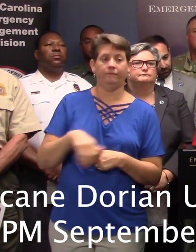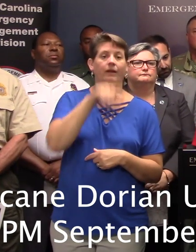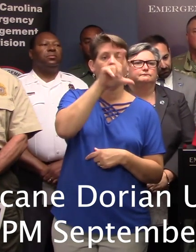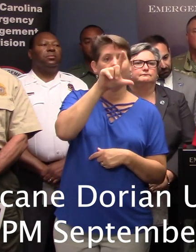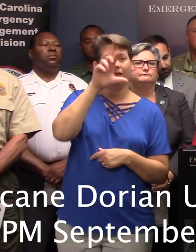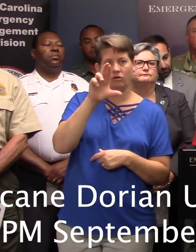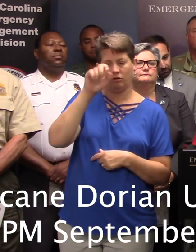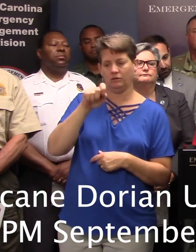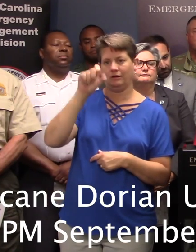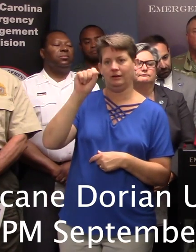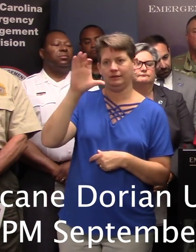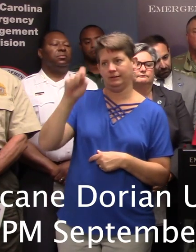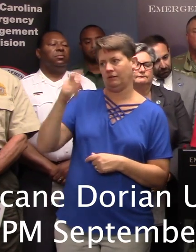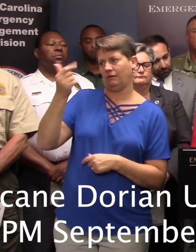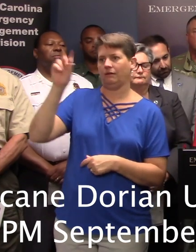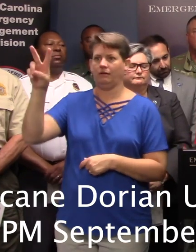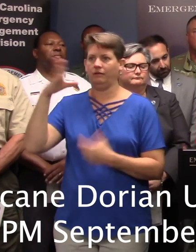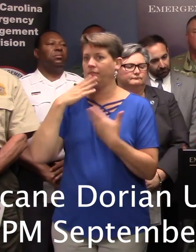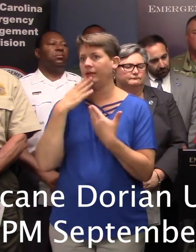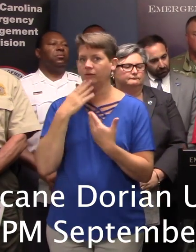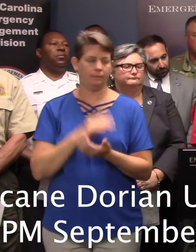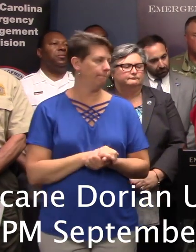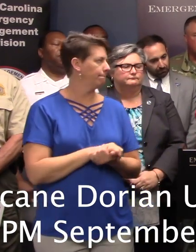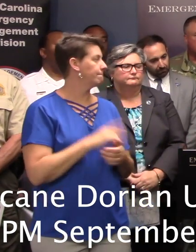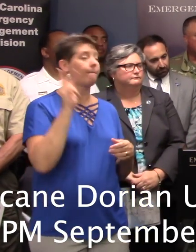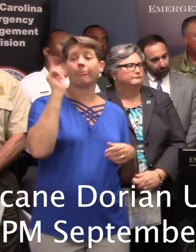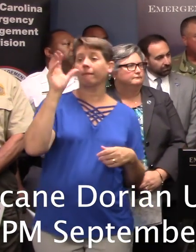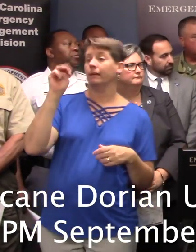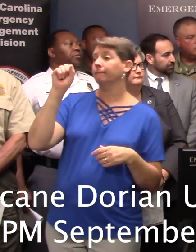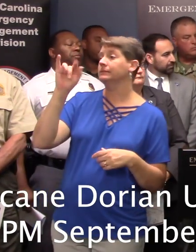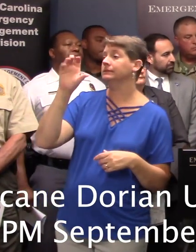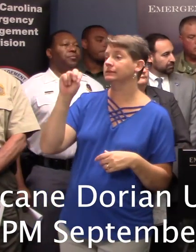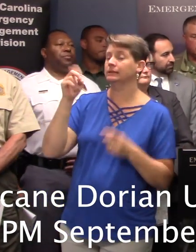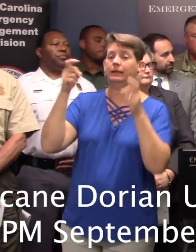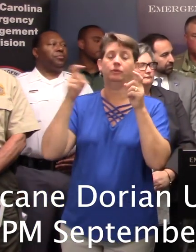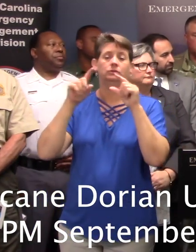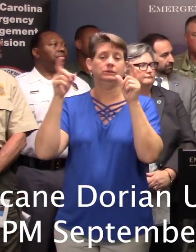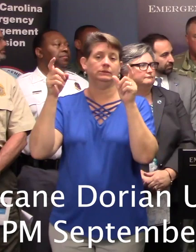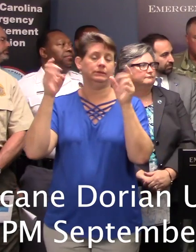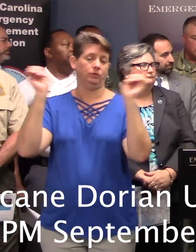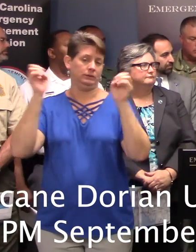.SC.gov. Thank you, sir. Thank you. Kim Stinson, Emergency Management Division.